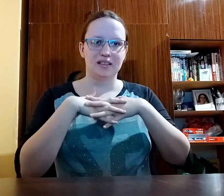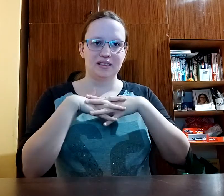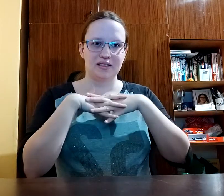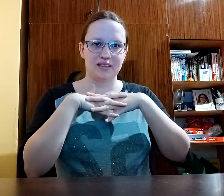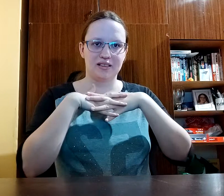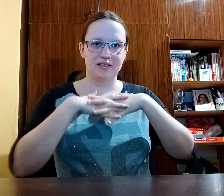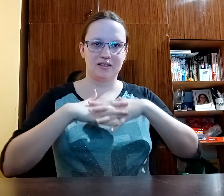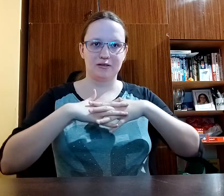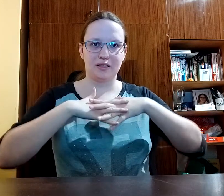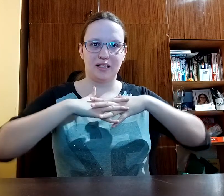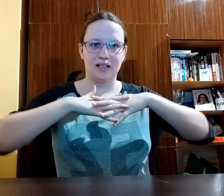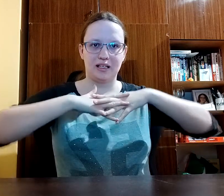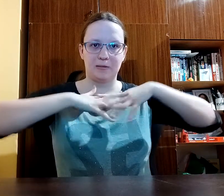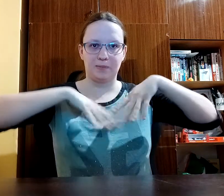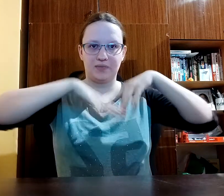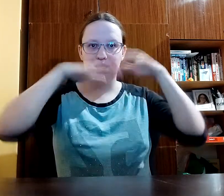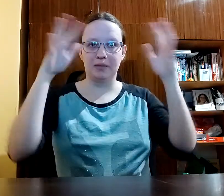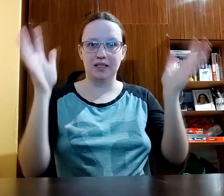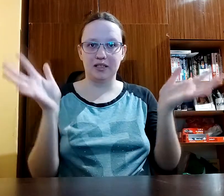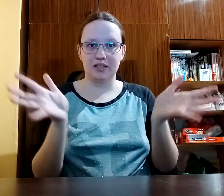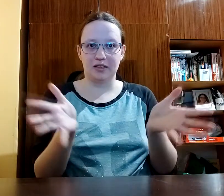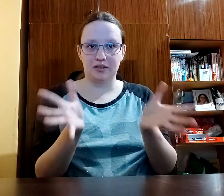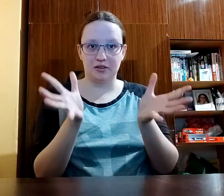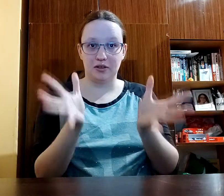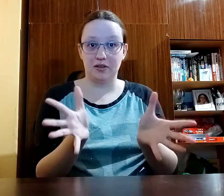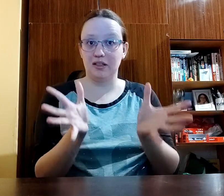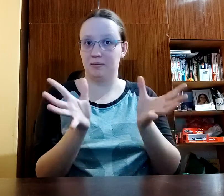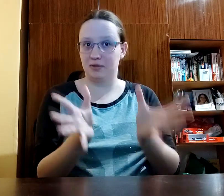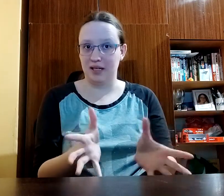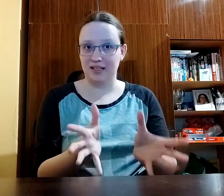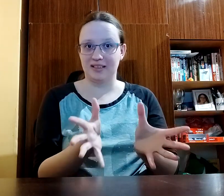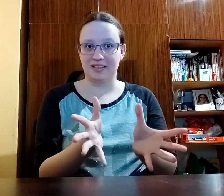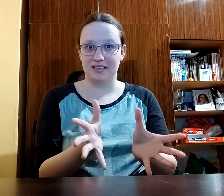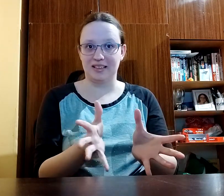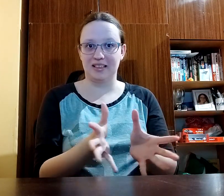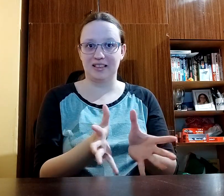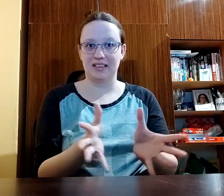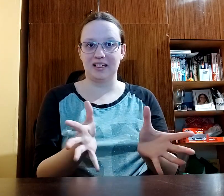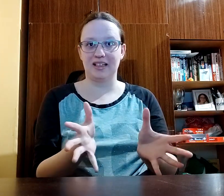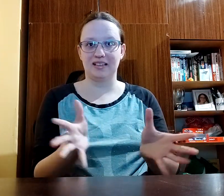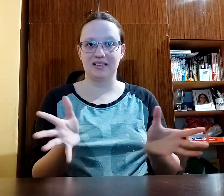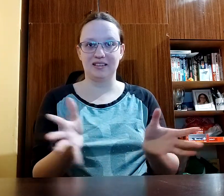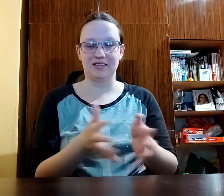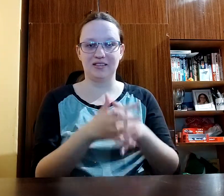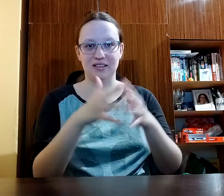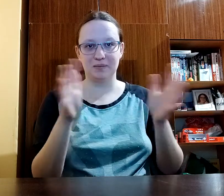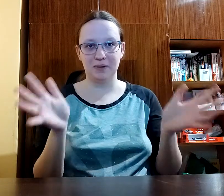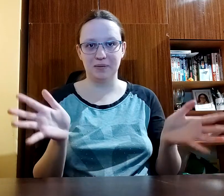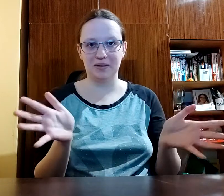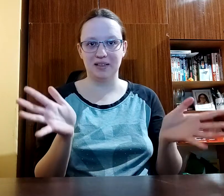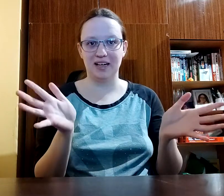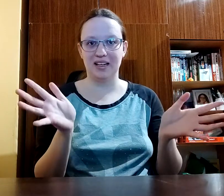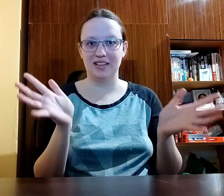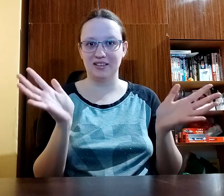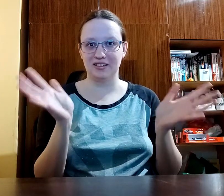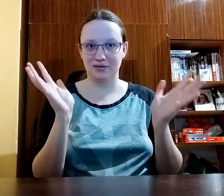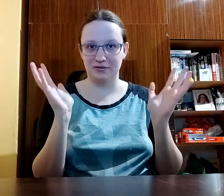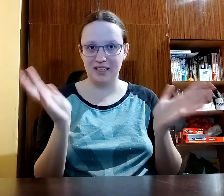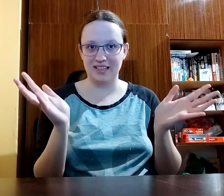it's like imagine that you're only practicing and all these people are your friends